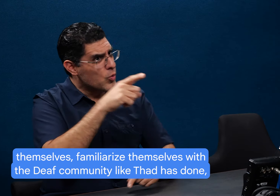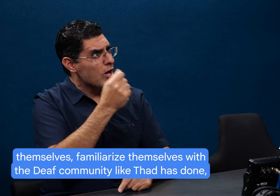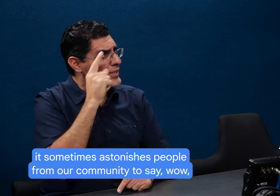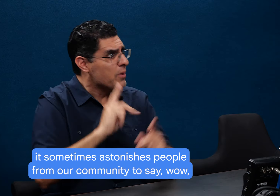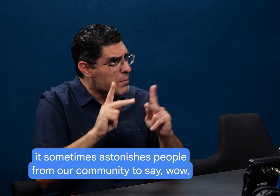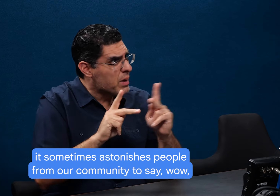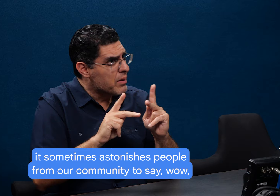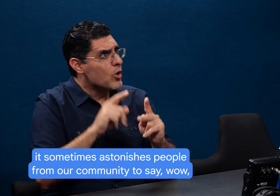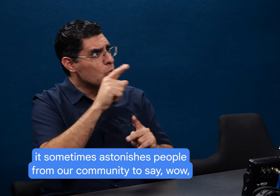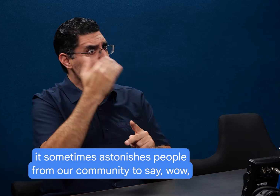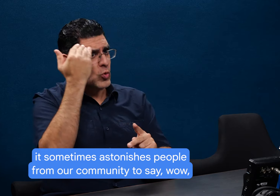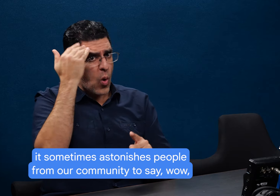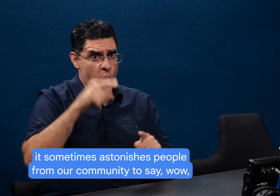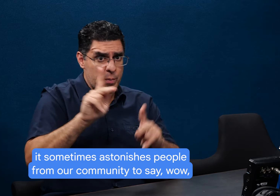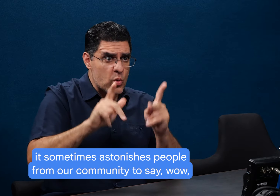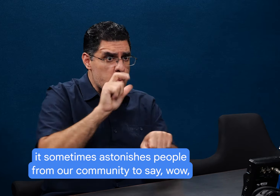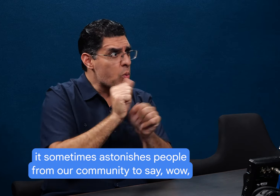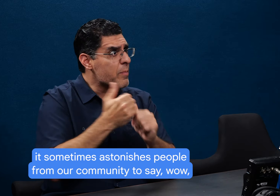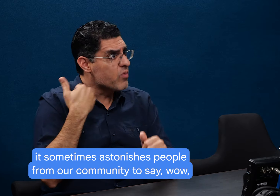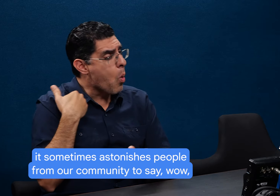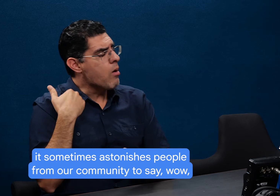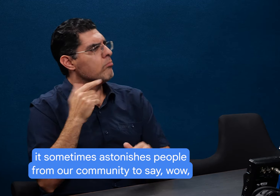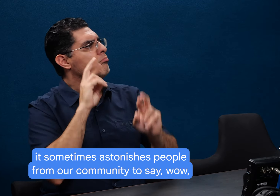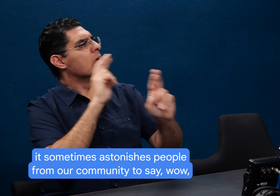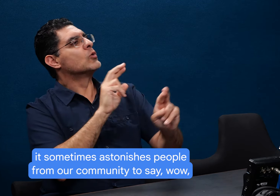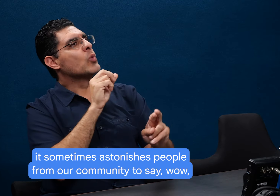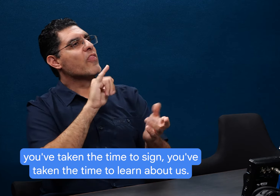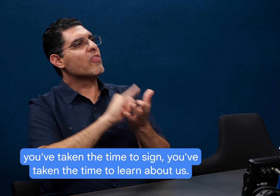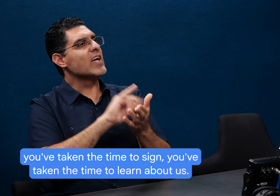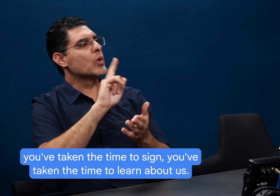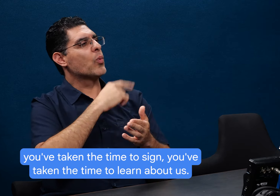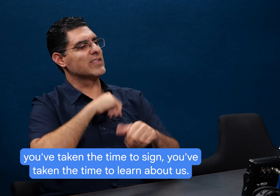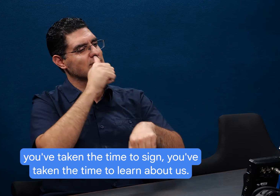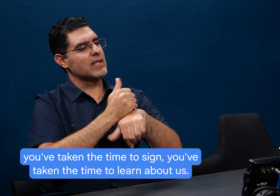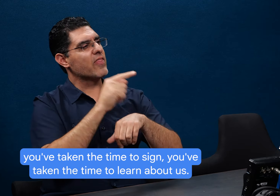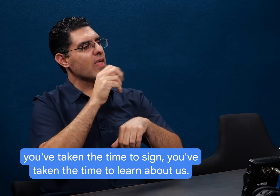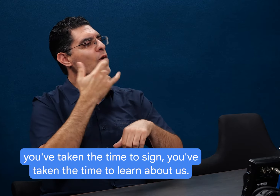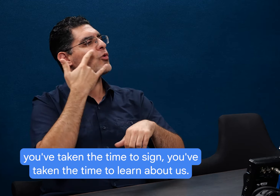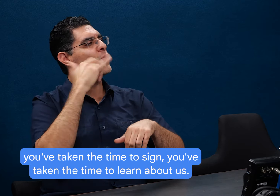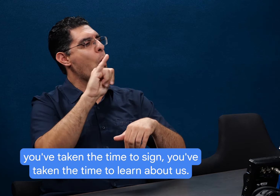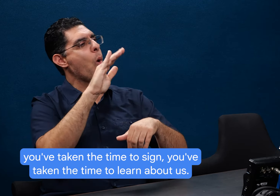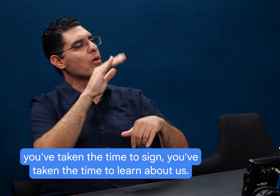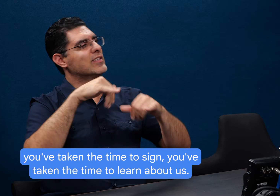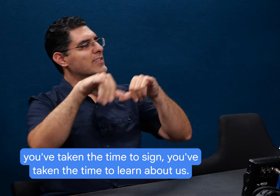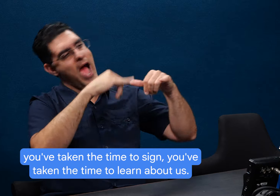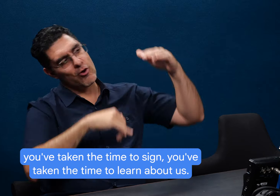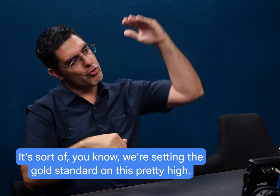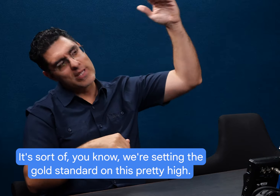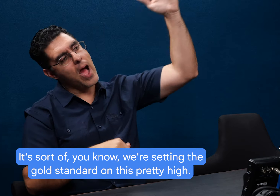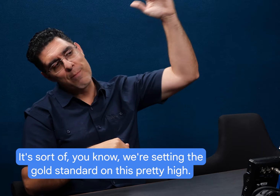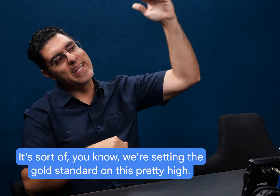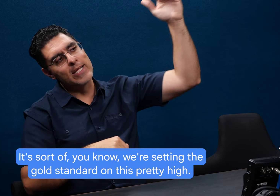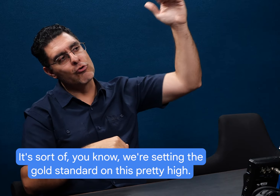has done. Um, and sometimes astonishes, astonishes people from our community to say, wow, you've taken the time to sign. You've taken the time to learn about us. Um,